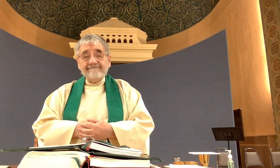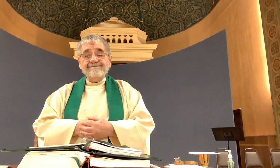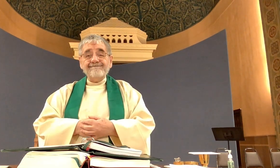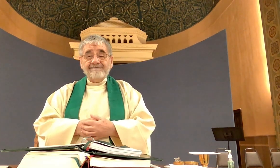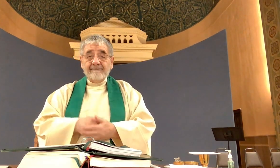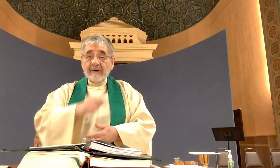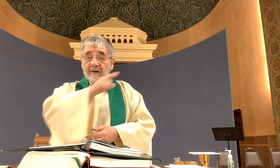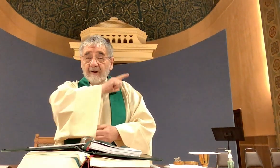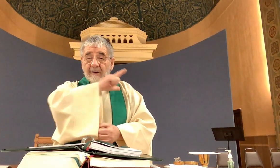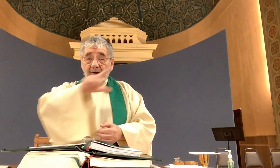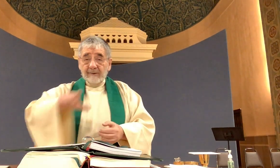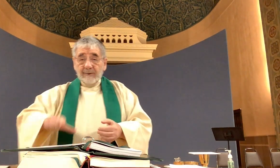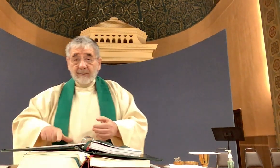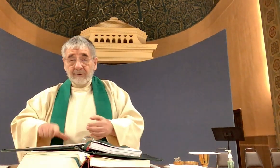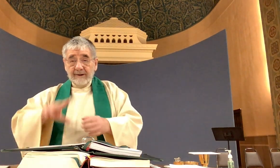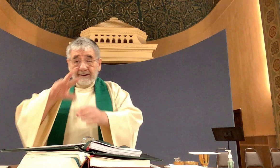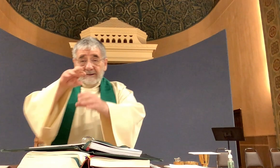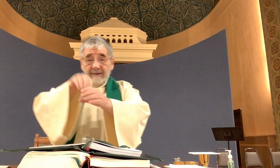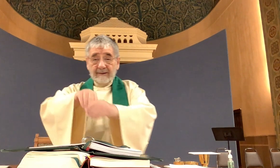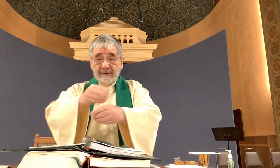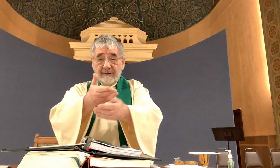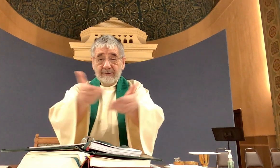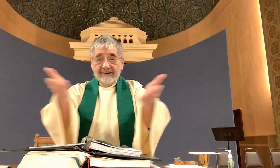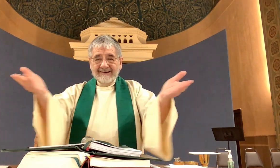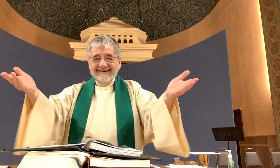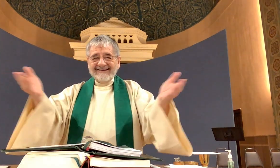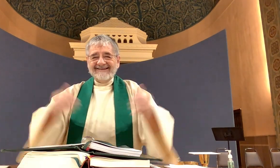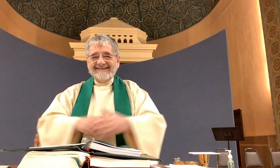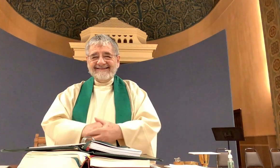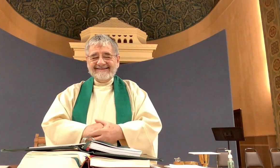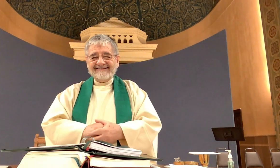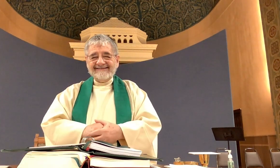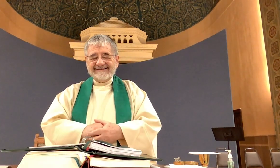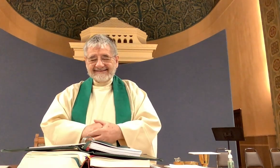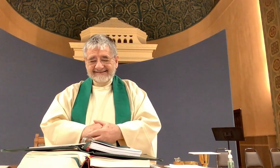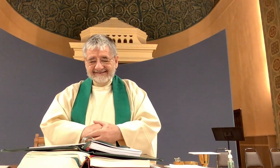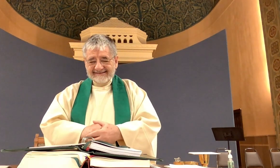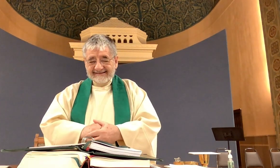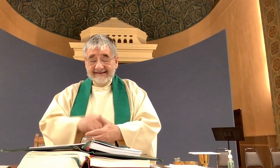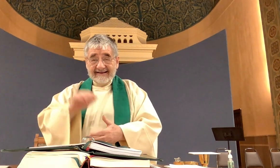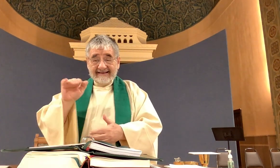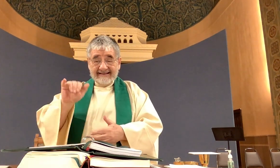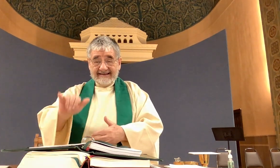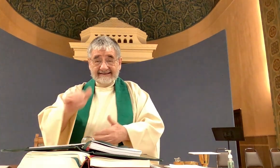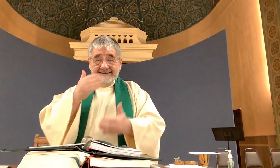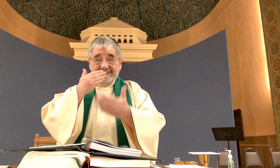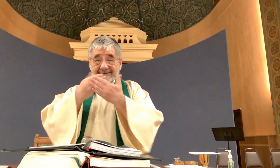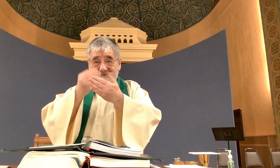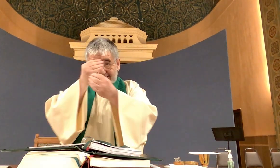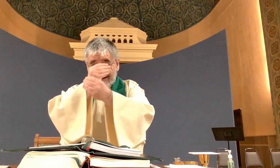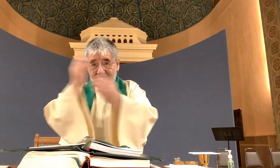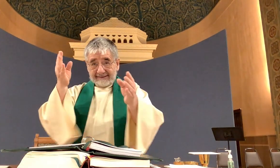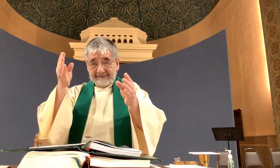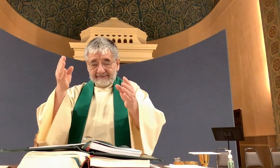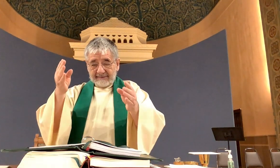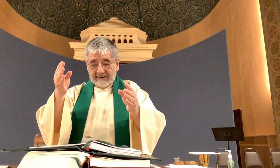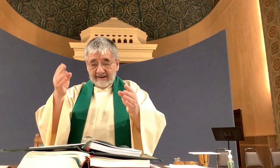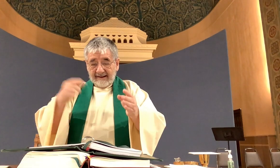the Lord be with you and with your spirit. A reading from the